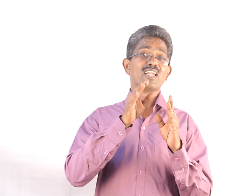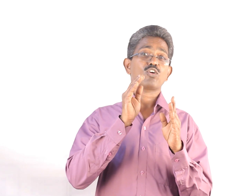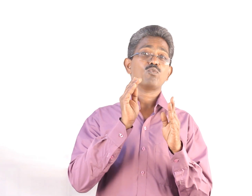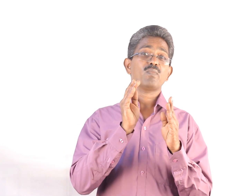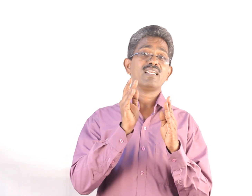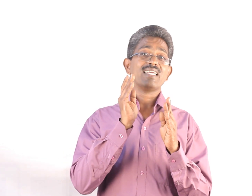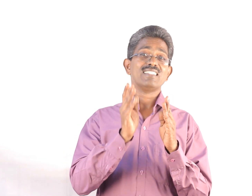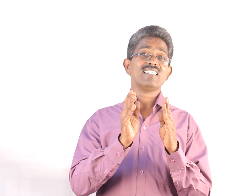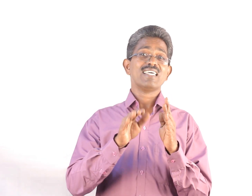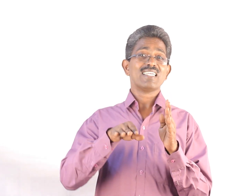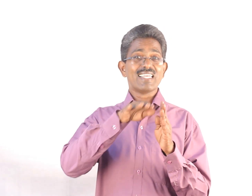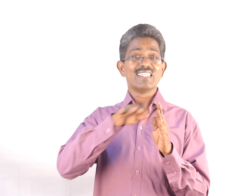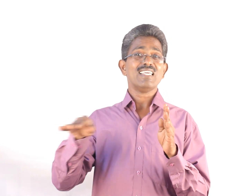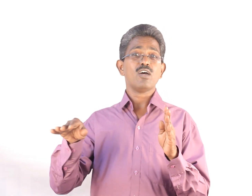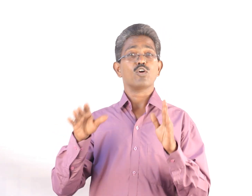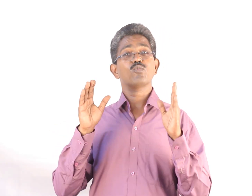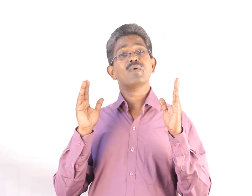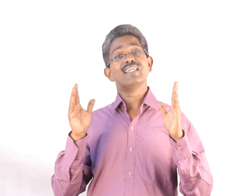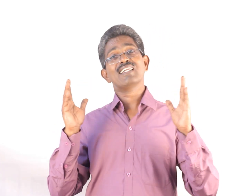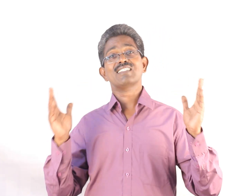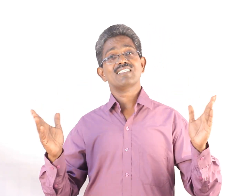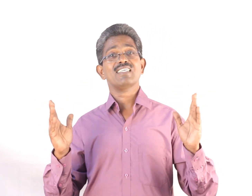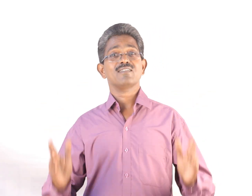an automobile engineer in the automobile industry.